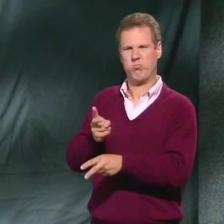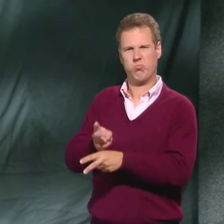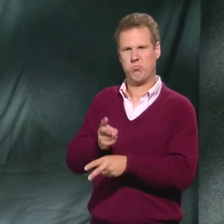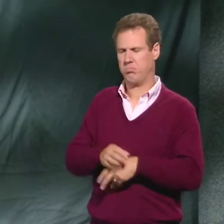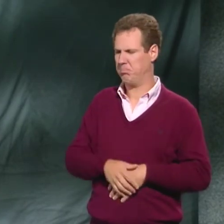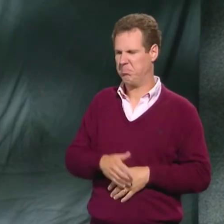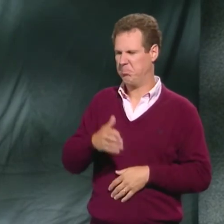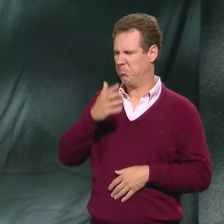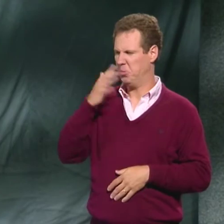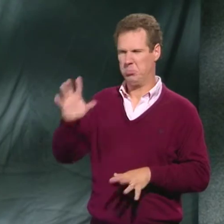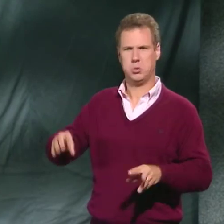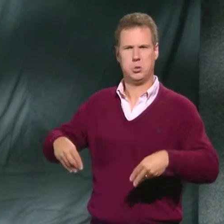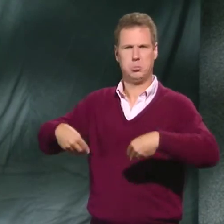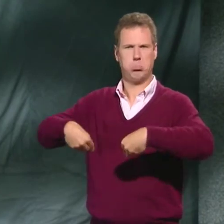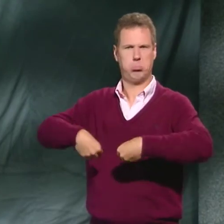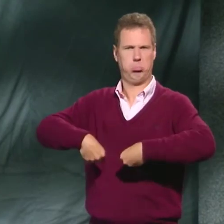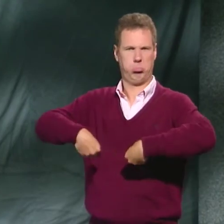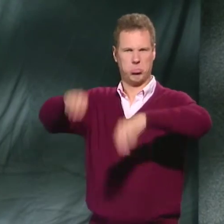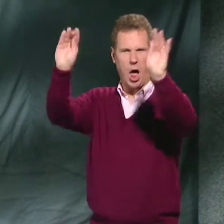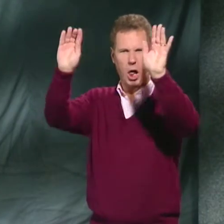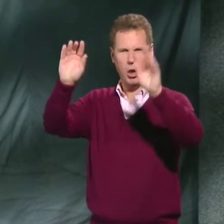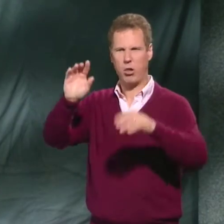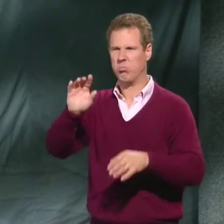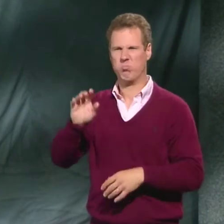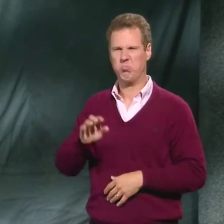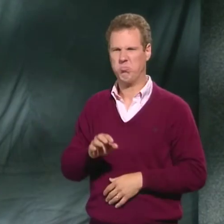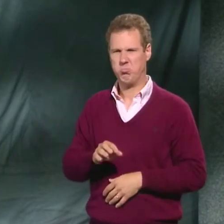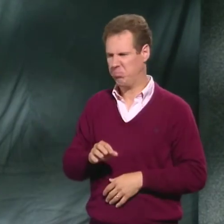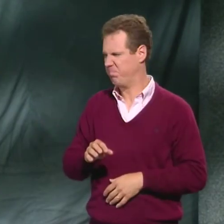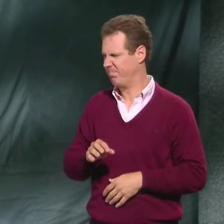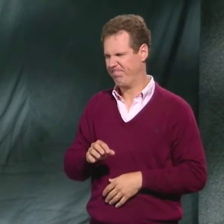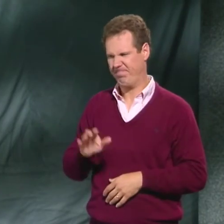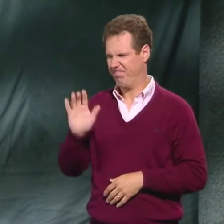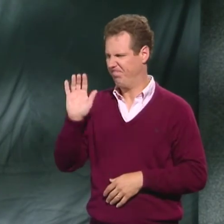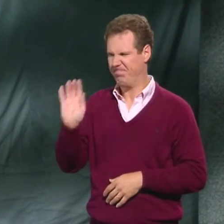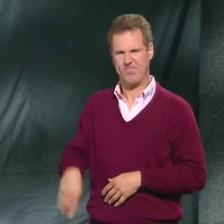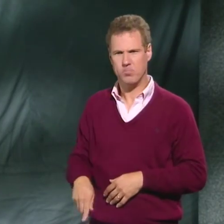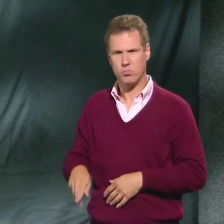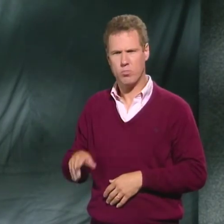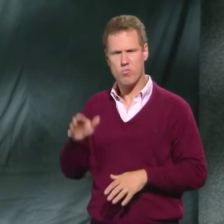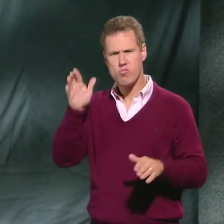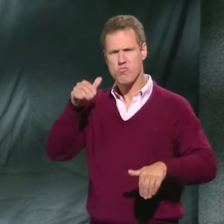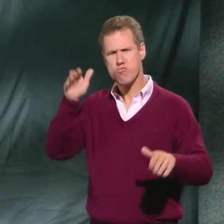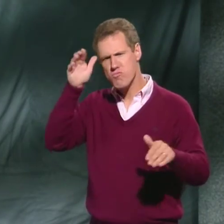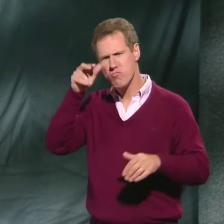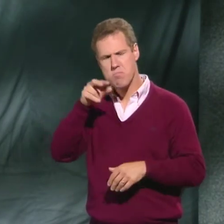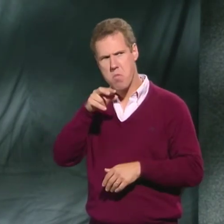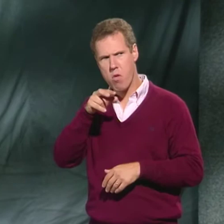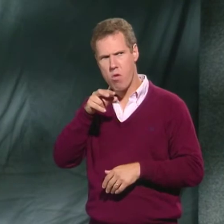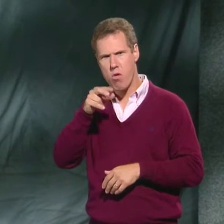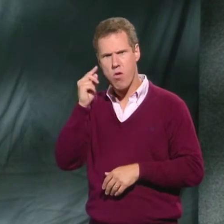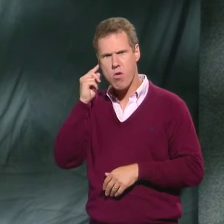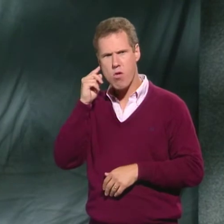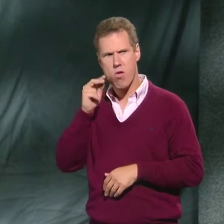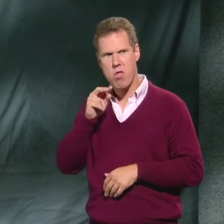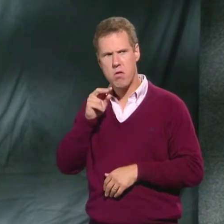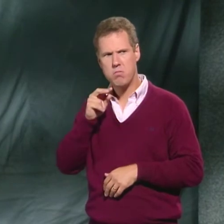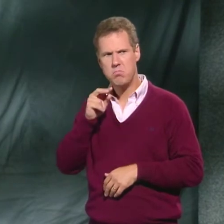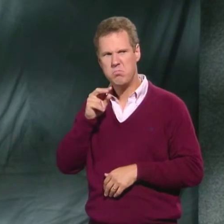keeping. I had better just get rid of you, sell you, give you away, whatever. You're not worth